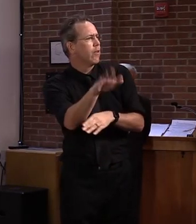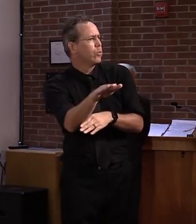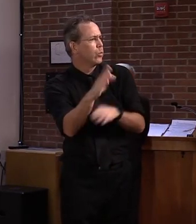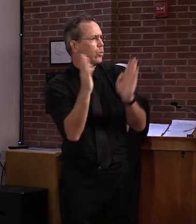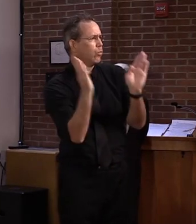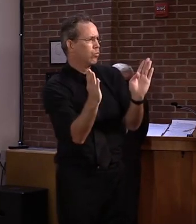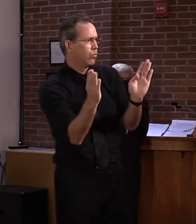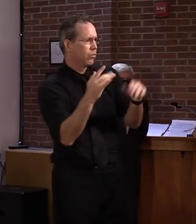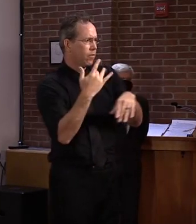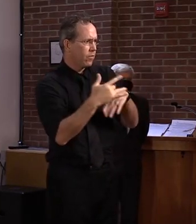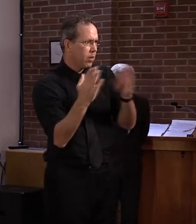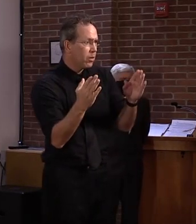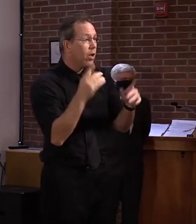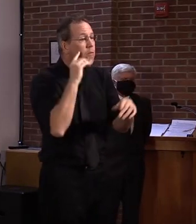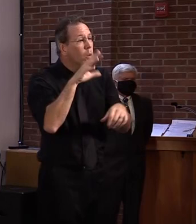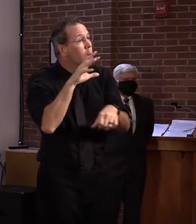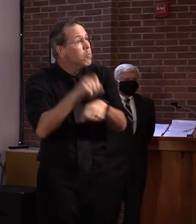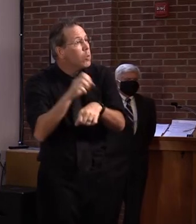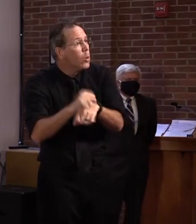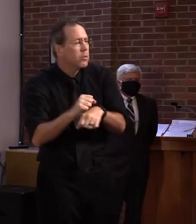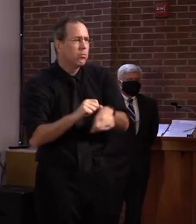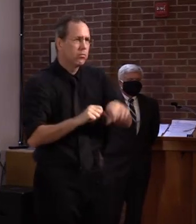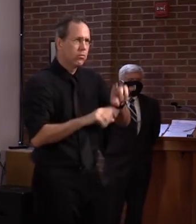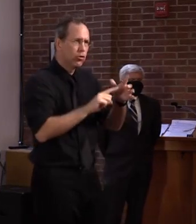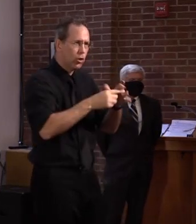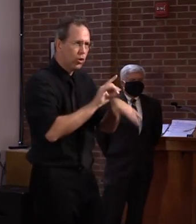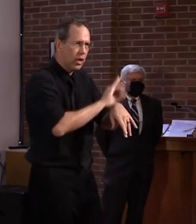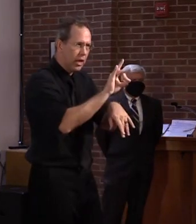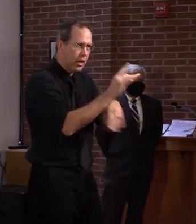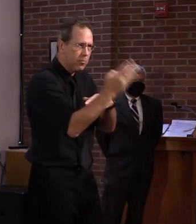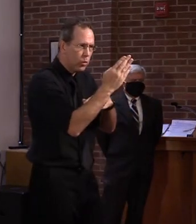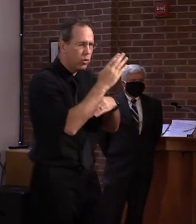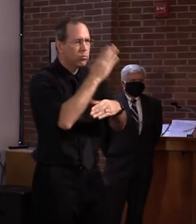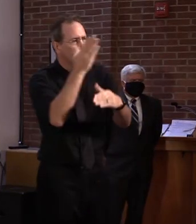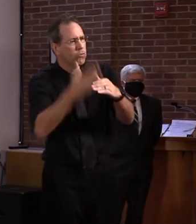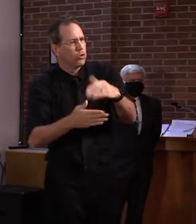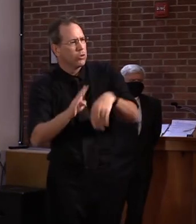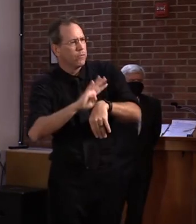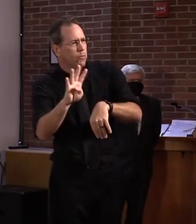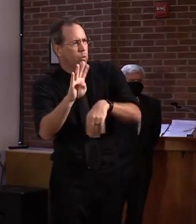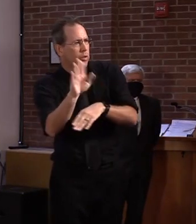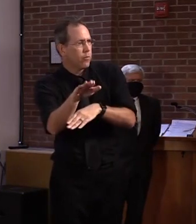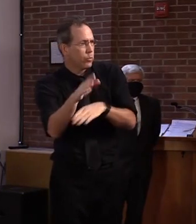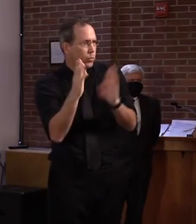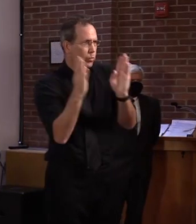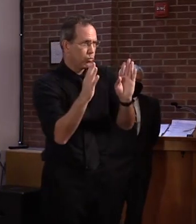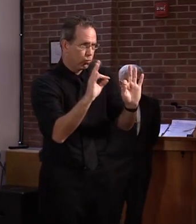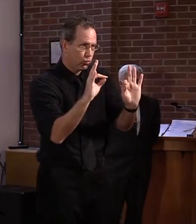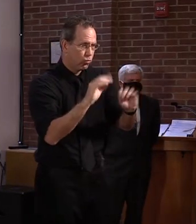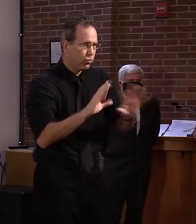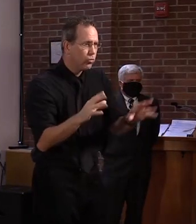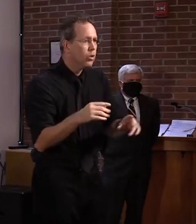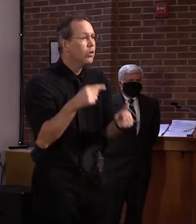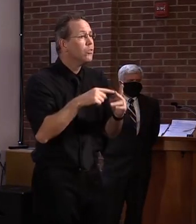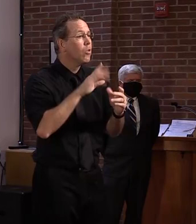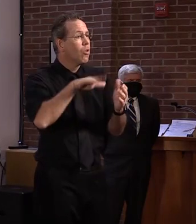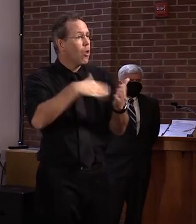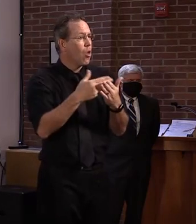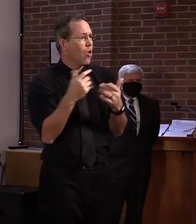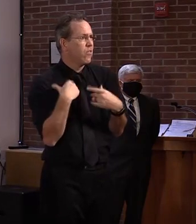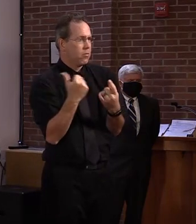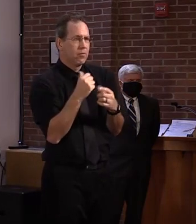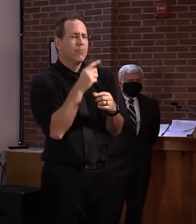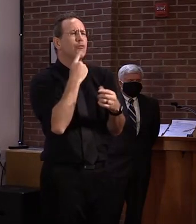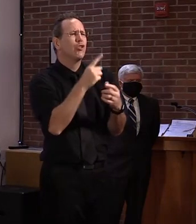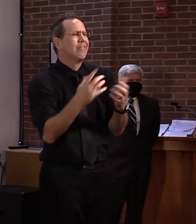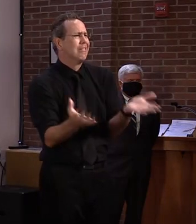a.m. and ending at 4 p.m. Customer with appointments, we are asking that you arrive 10 minutes early before